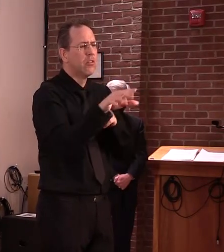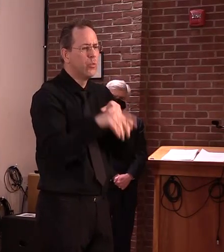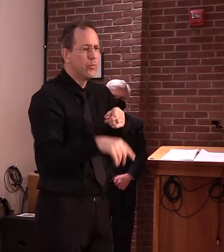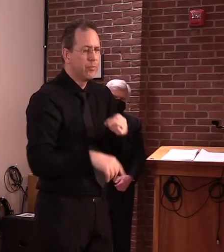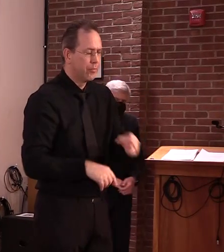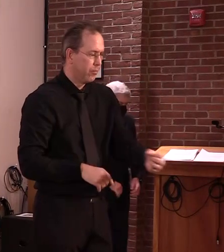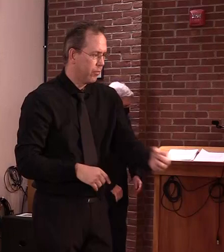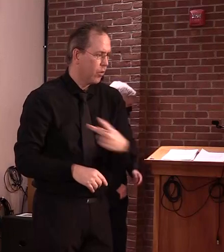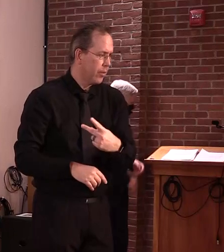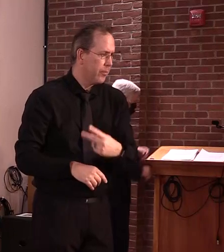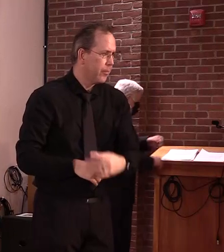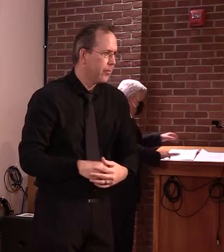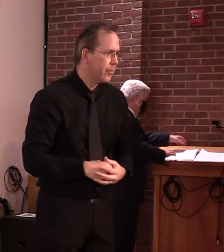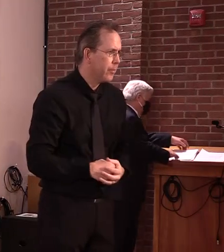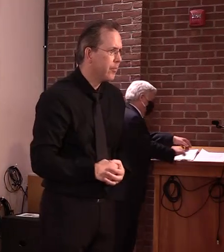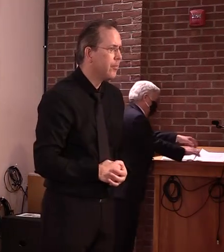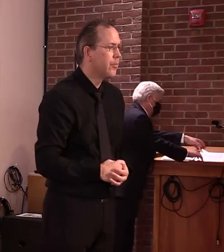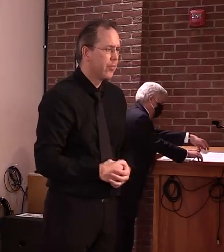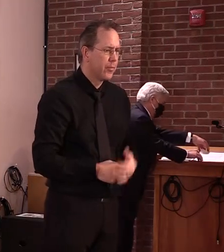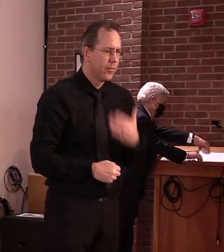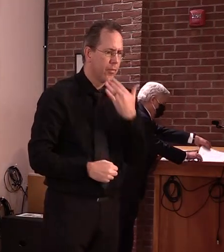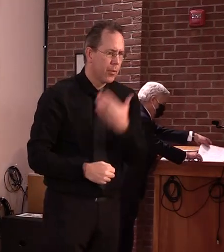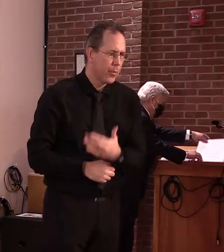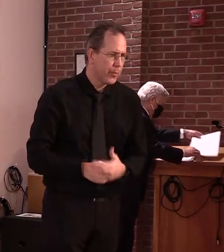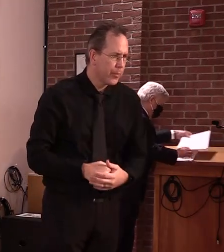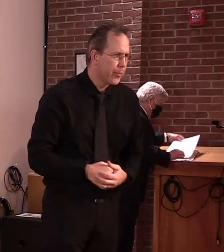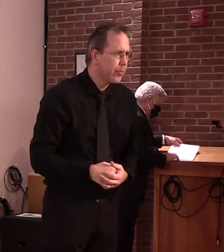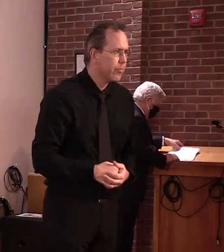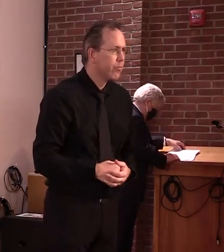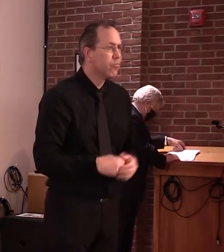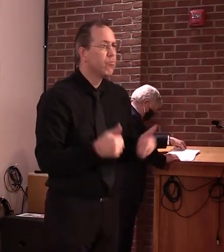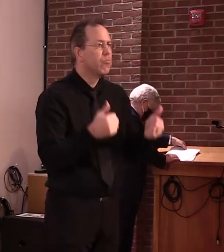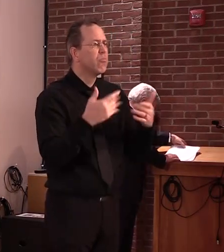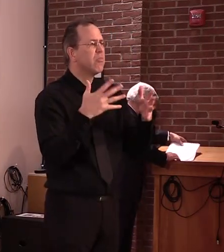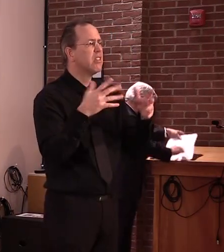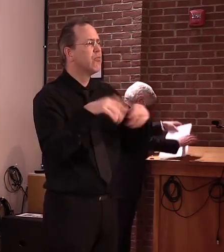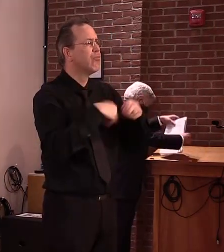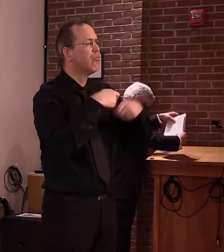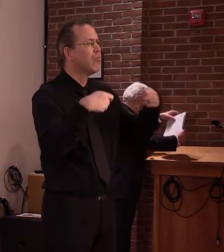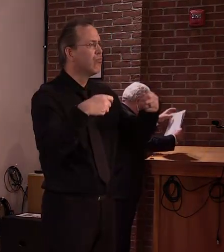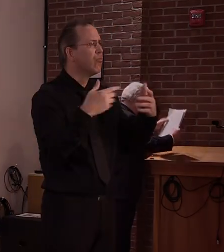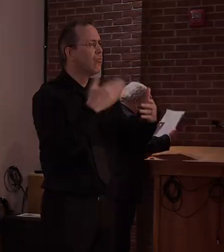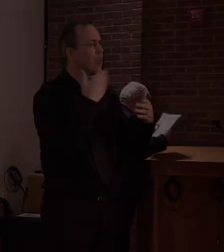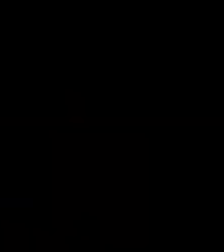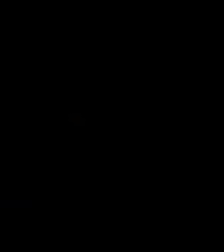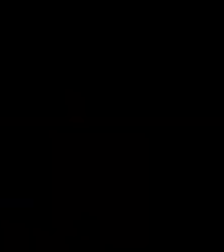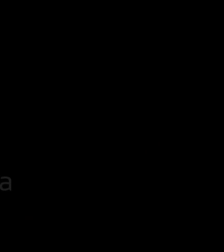That's it. Okay, thanks very much again for tuning in, and we'll see you on Wednesday.